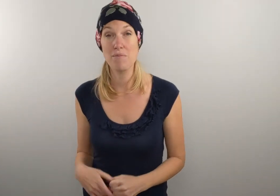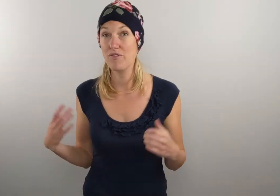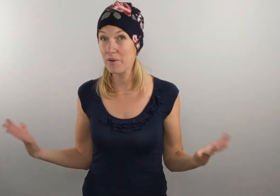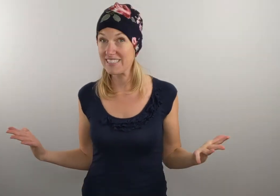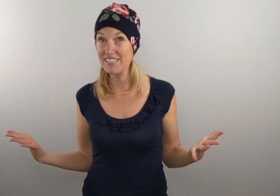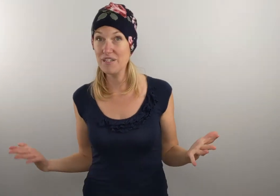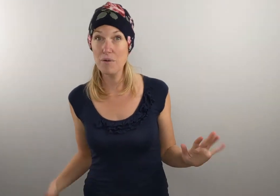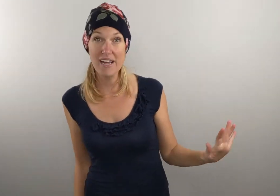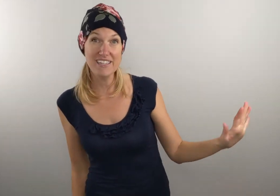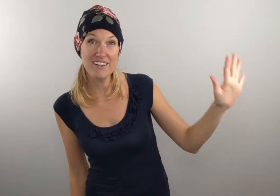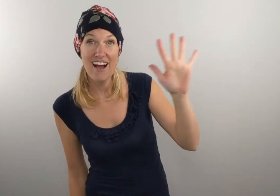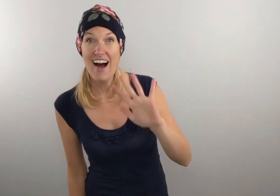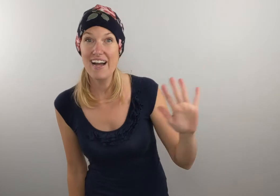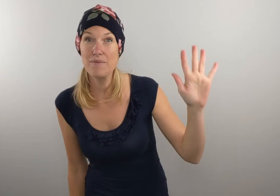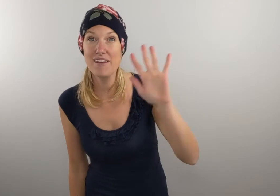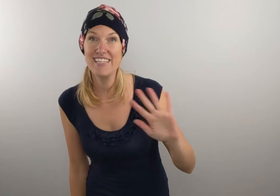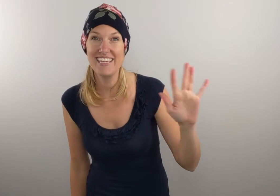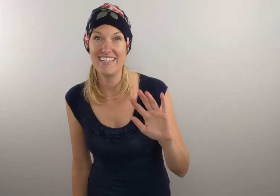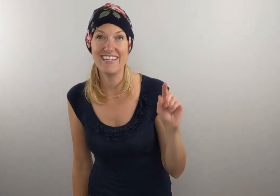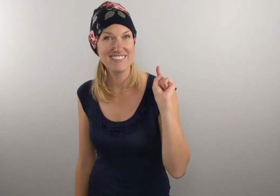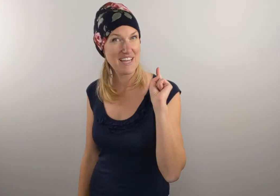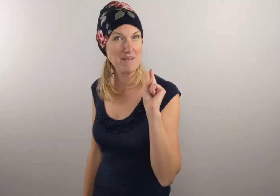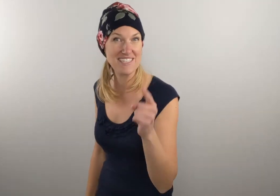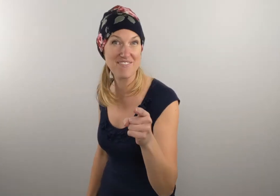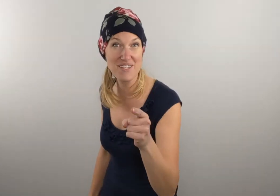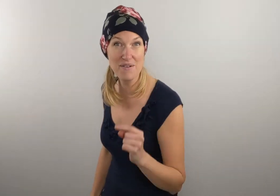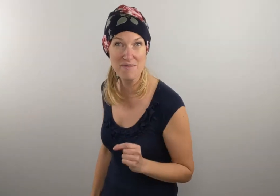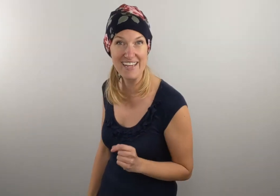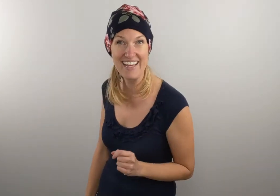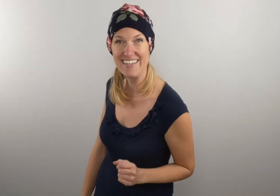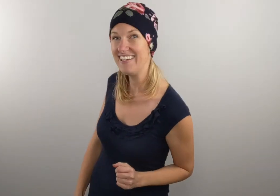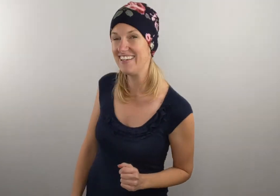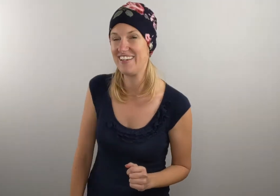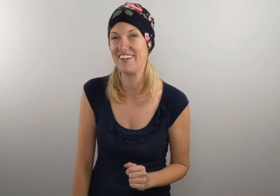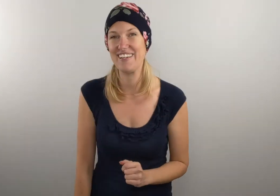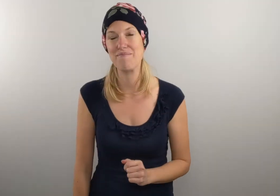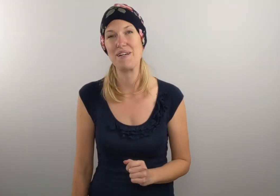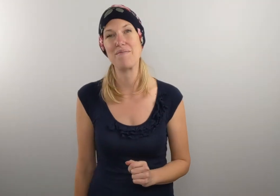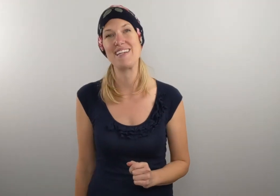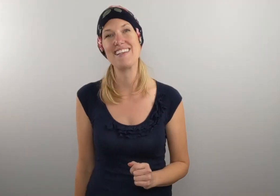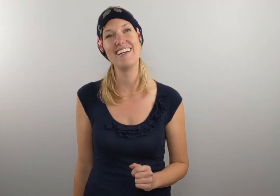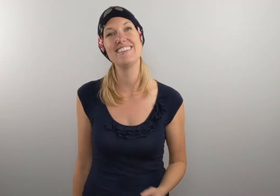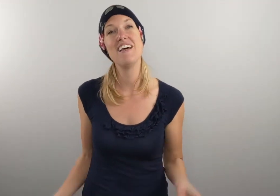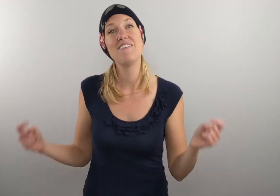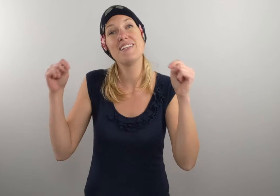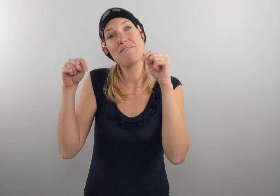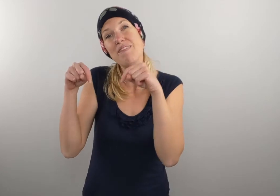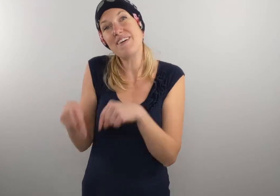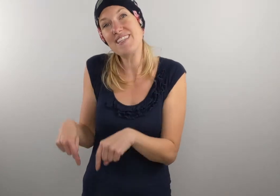before we get started, reminder, I am left-handed. So that means if you are right-handed, you're going to mirror my signs. If you look below this